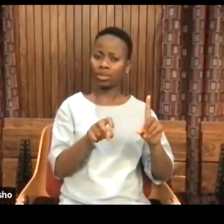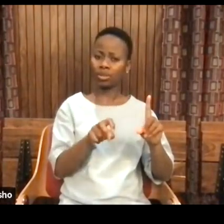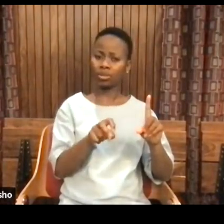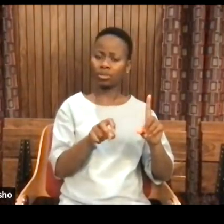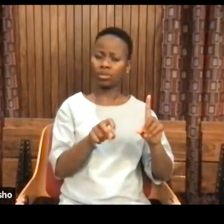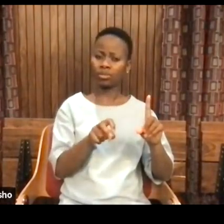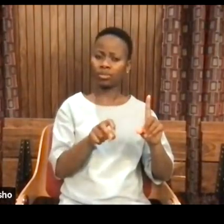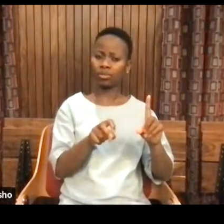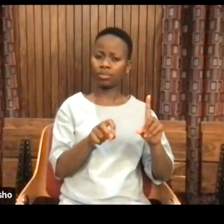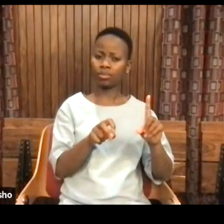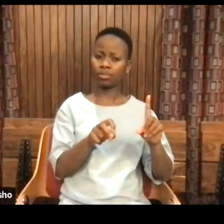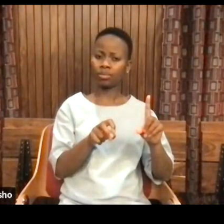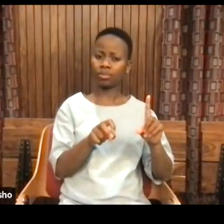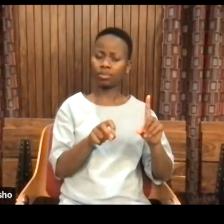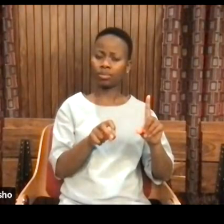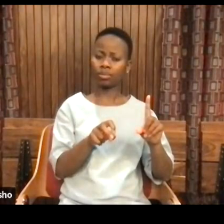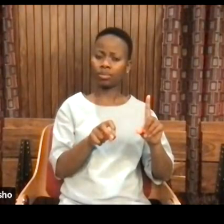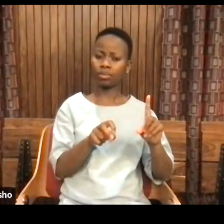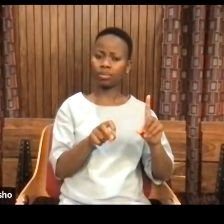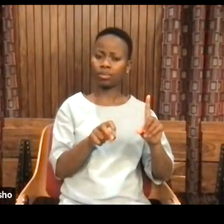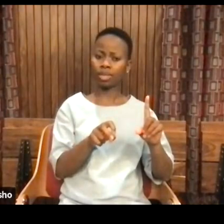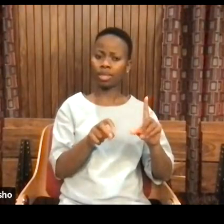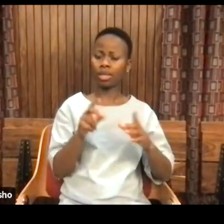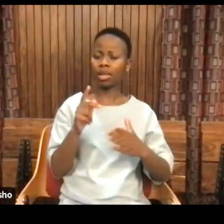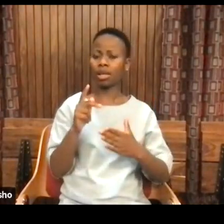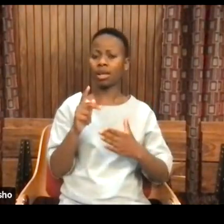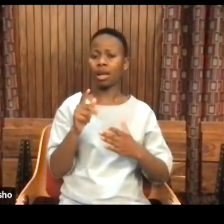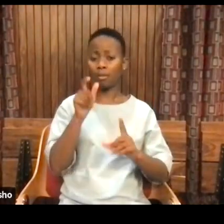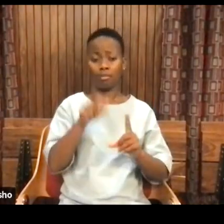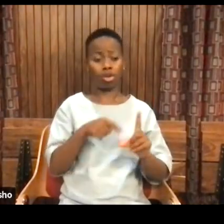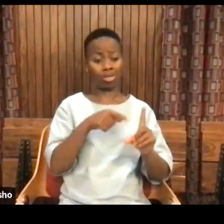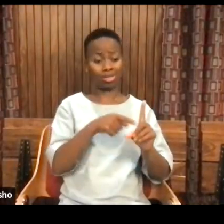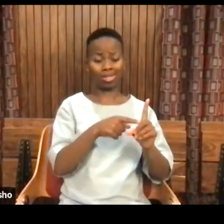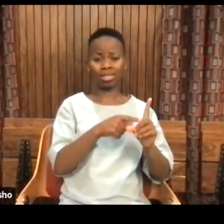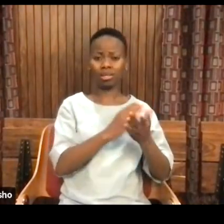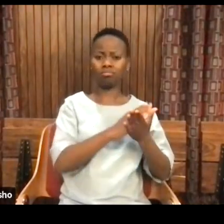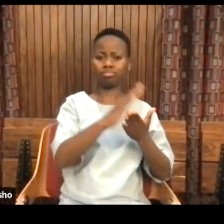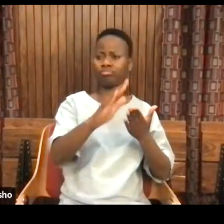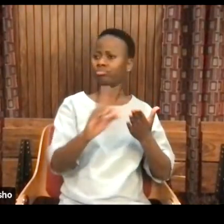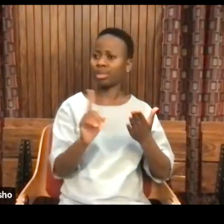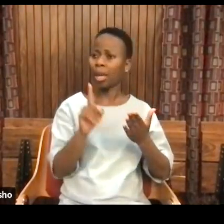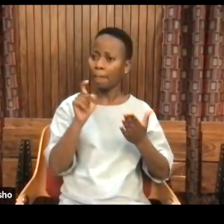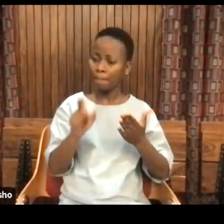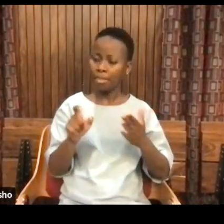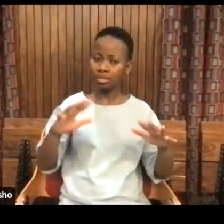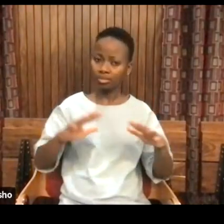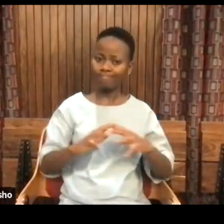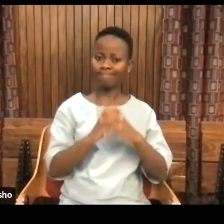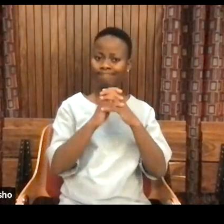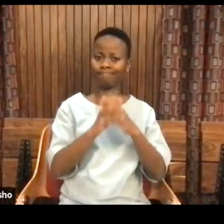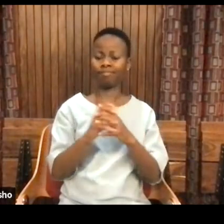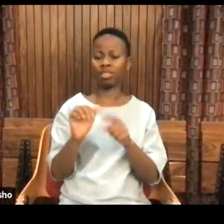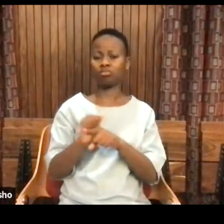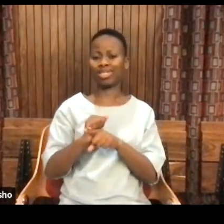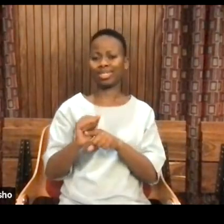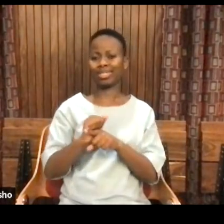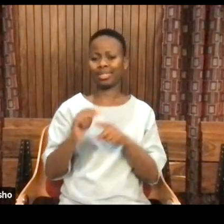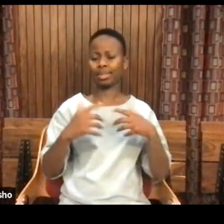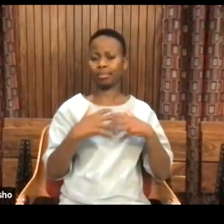the project isn't a theodician extermination of the other, but actually set up practices